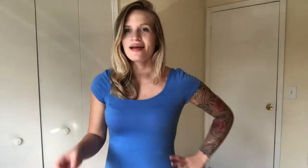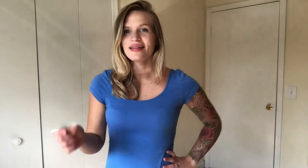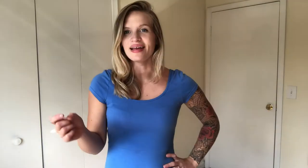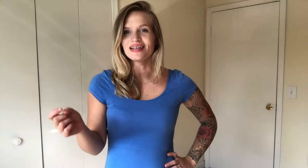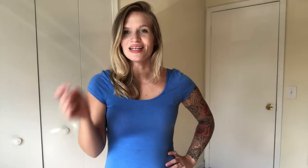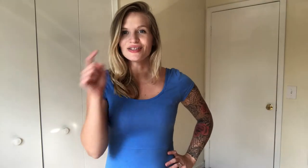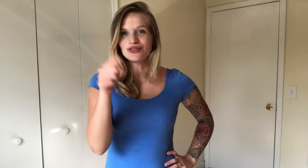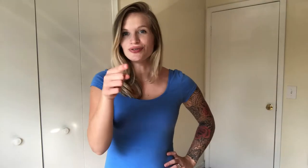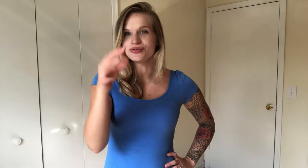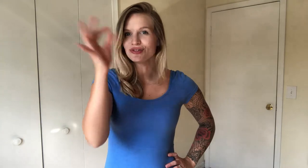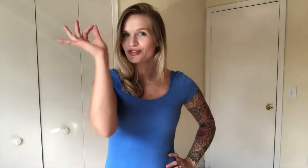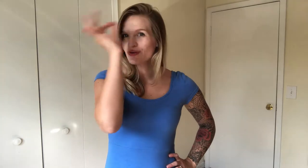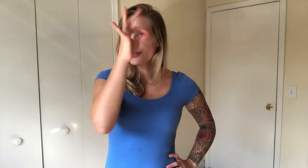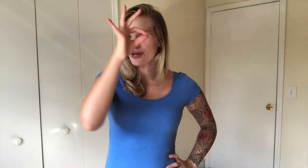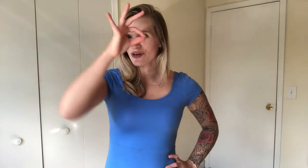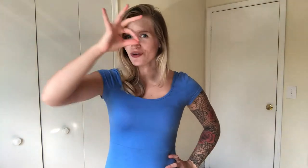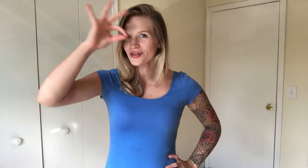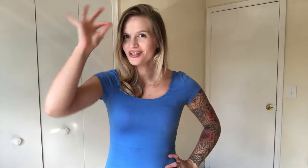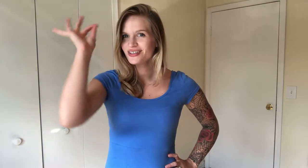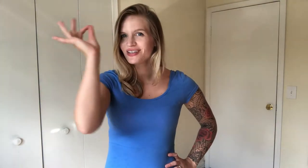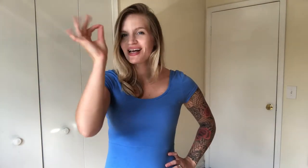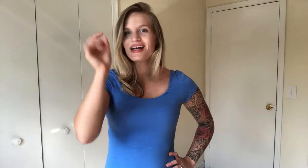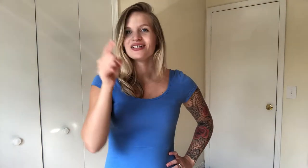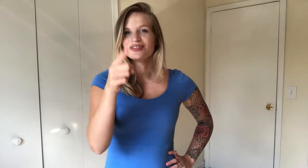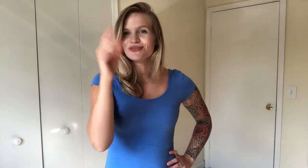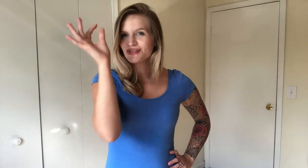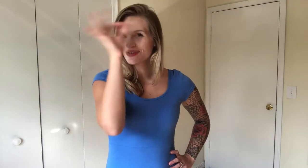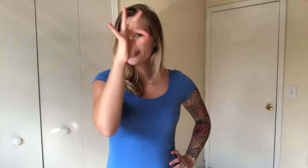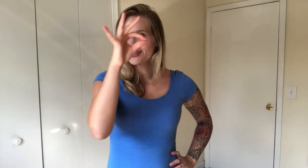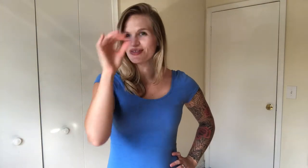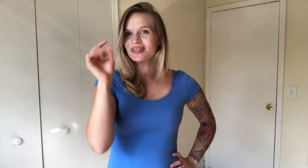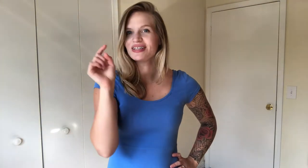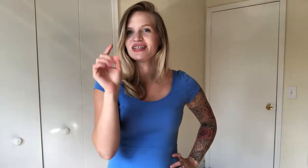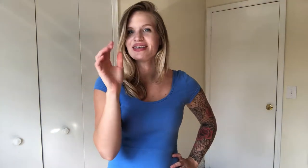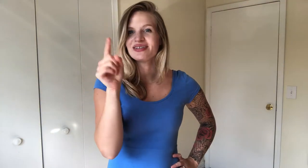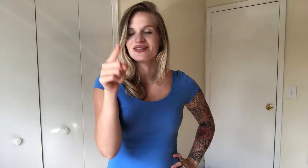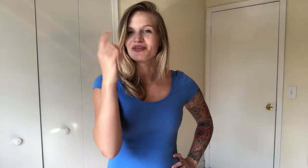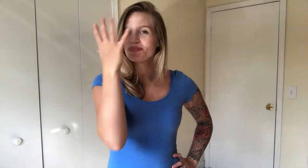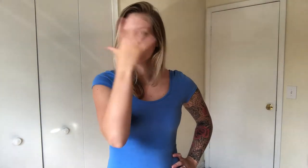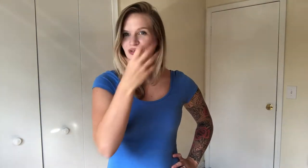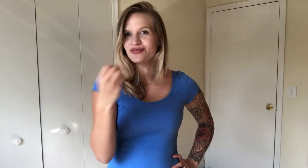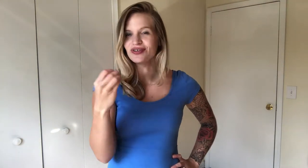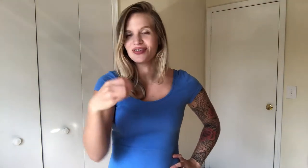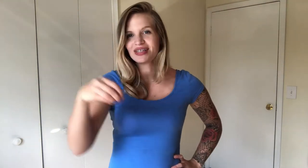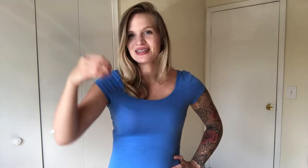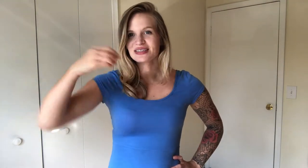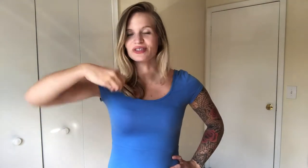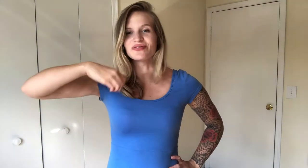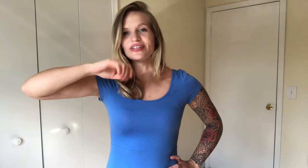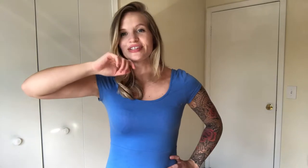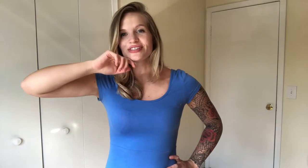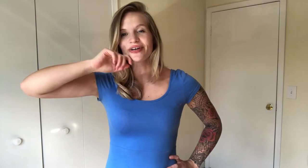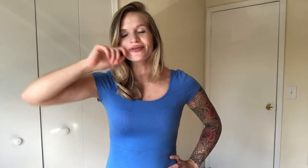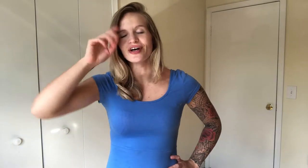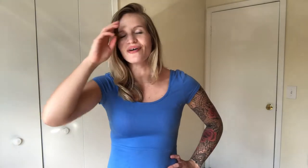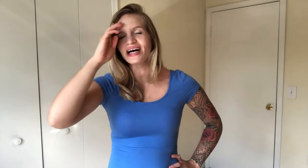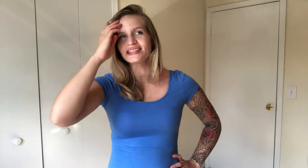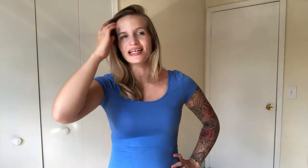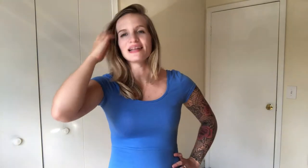And then you don't know. You don't know. You're beautiful. So for don't know. I sign